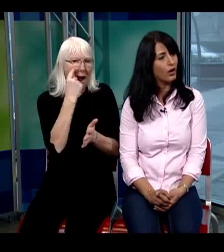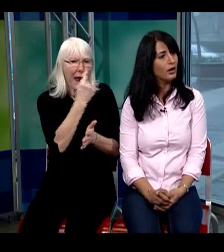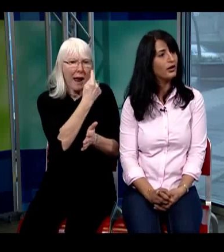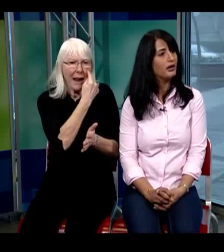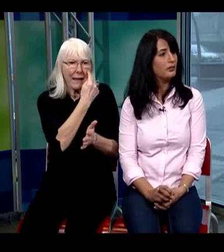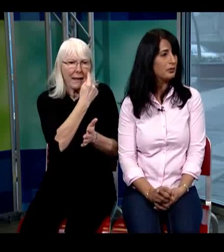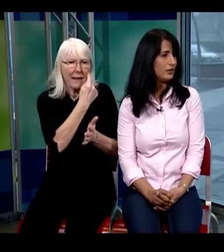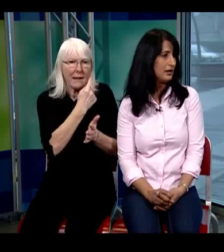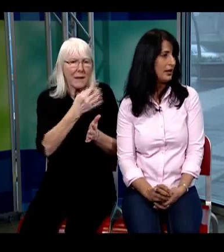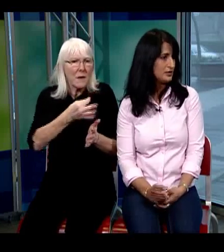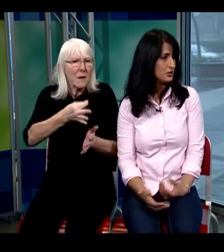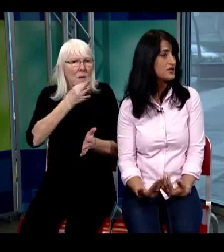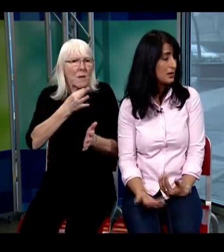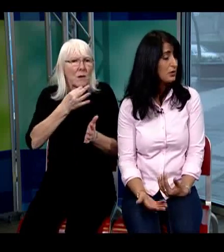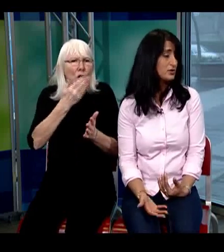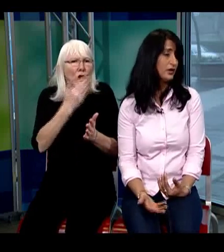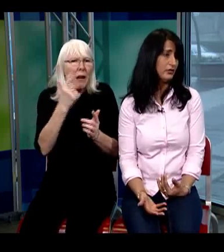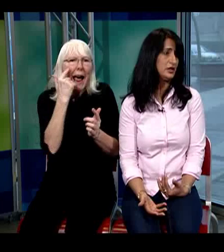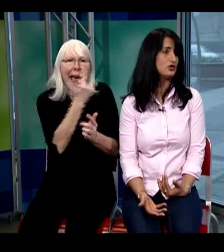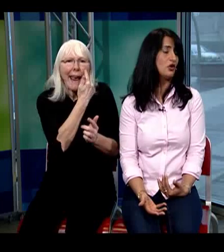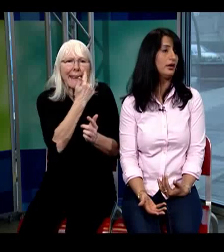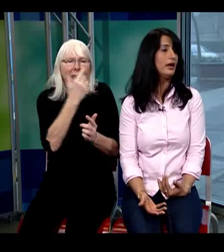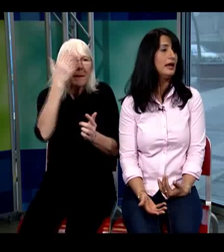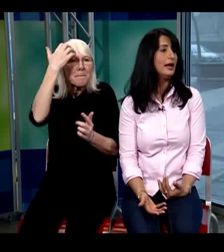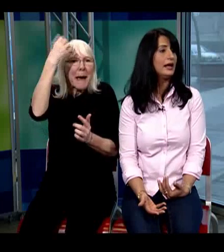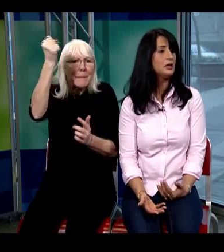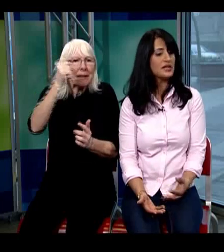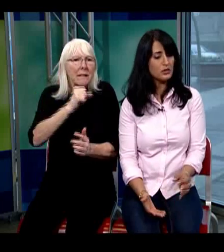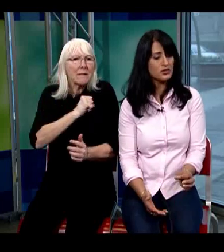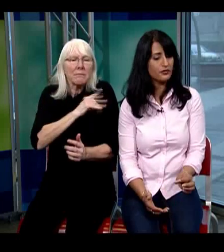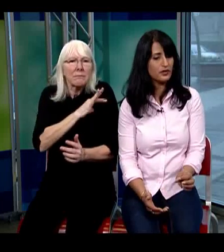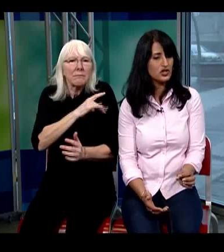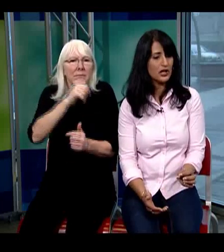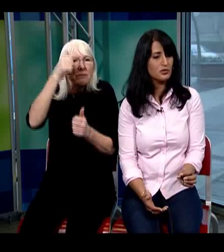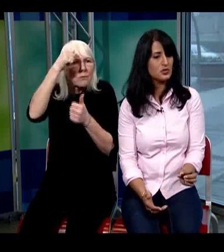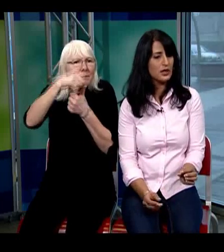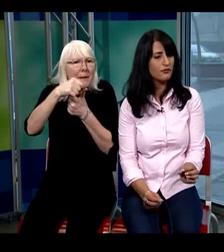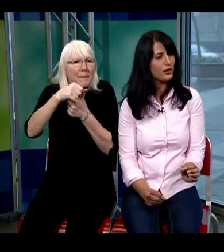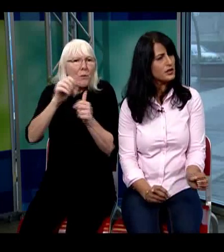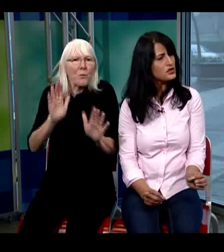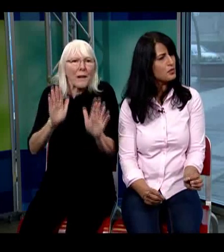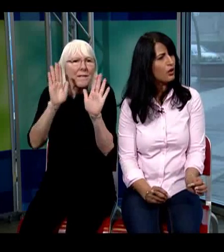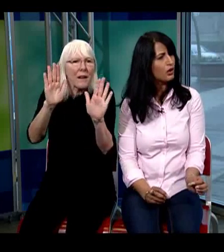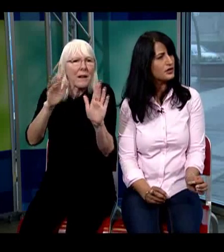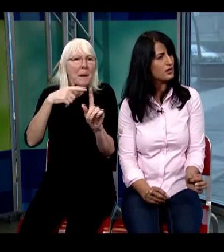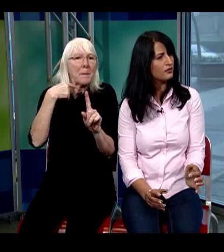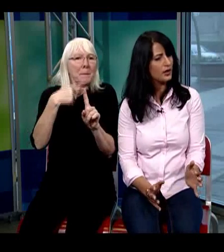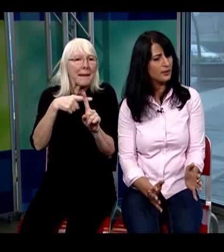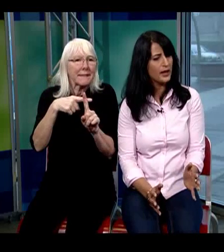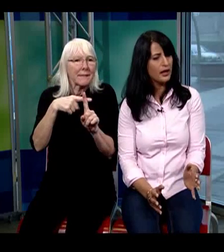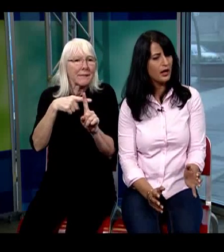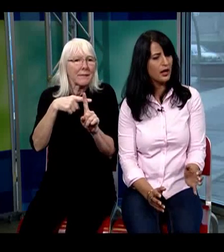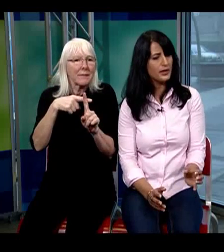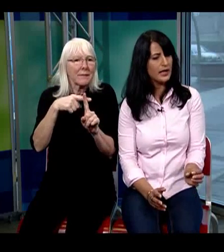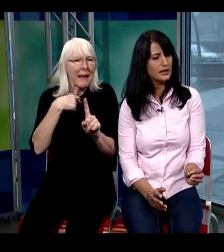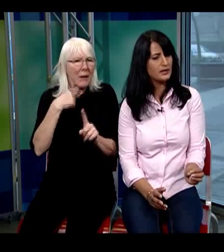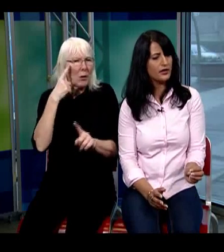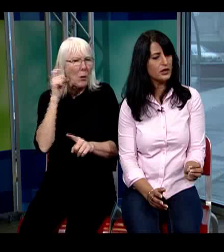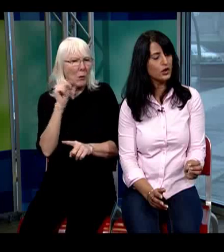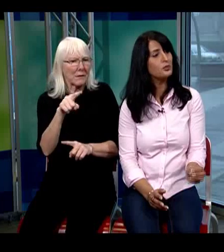memory and so his memory was very very strong and he was able to differentiate between very small sort of um he had a very good